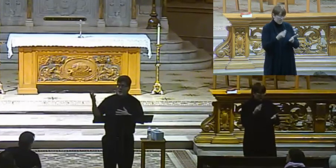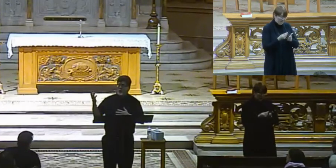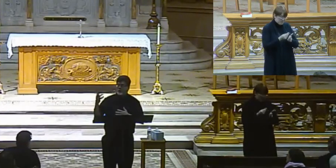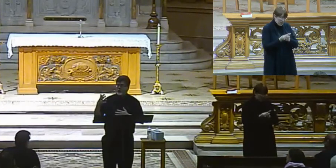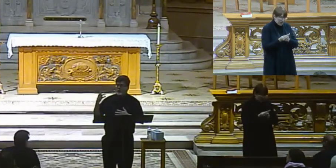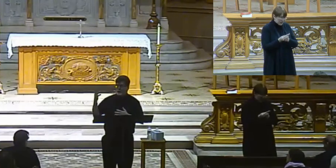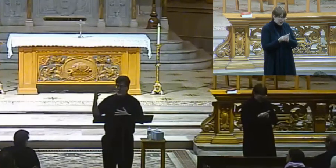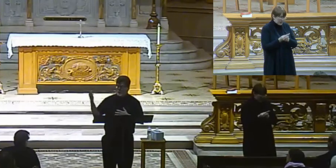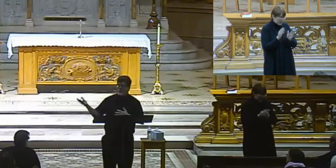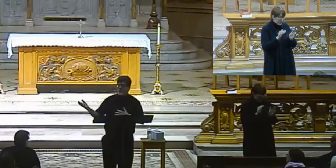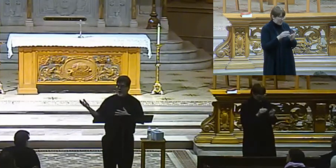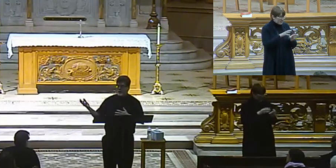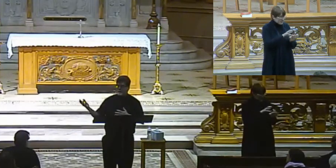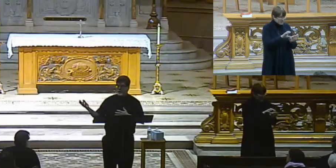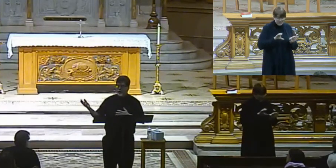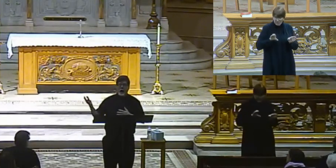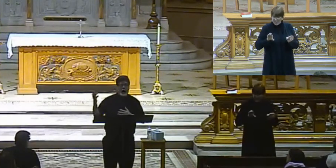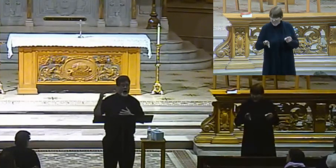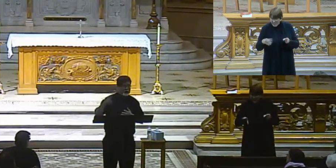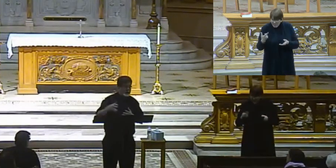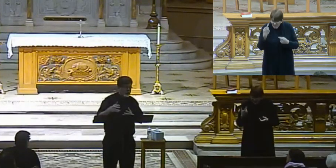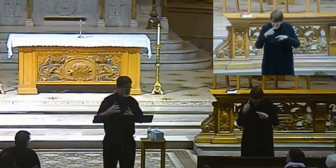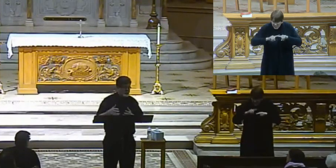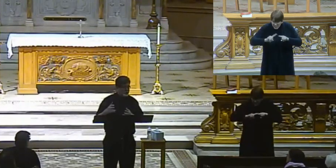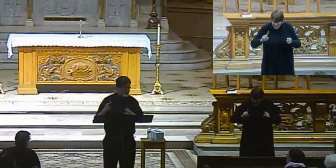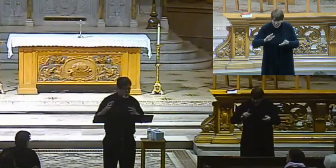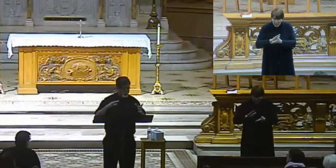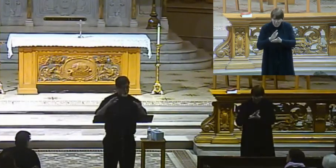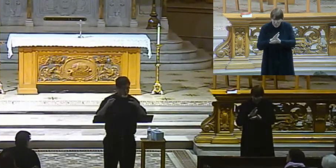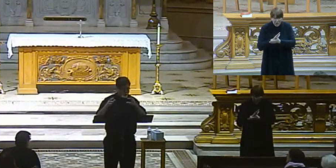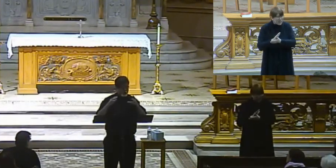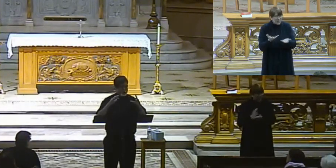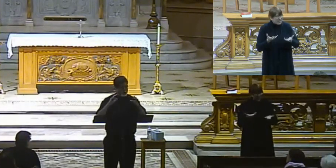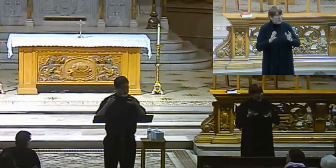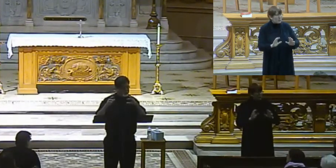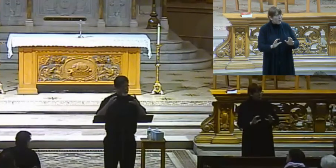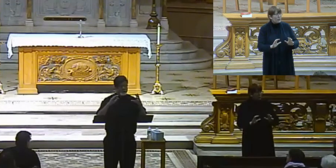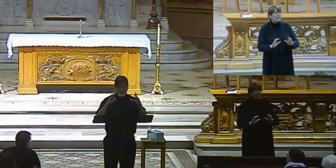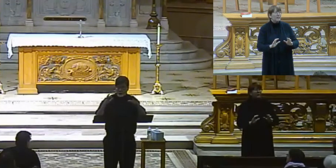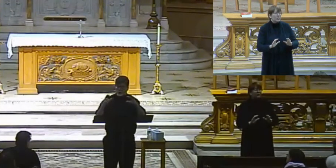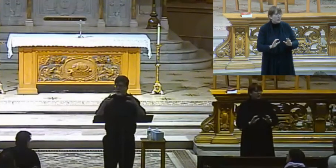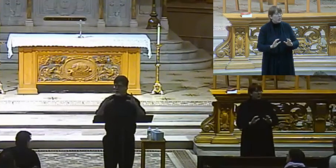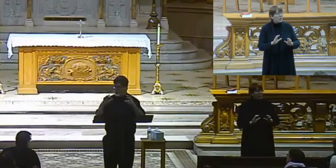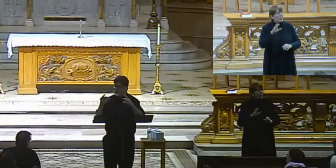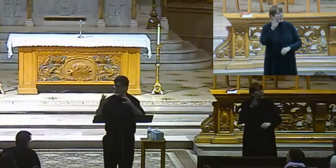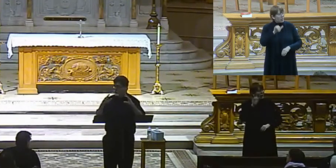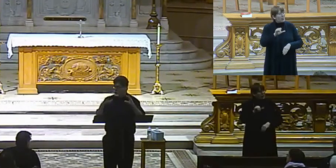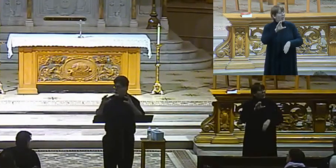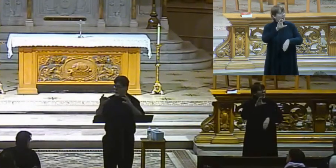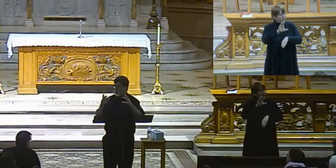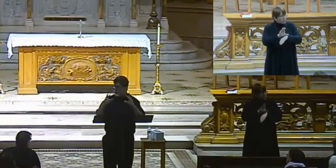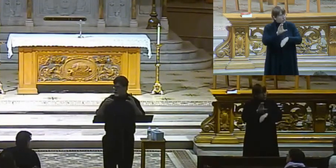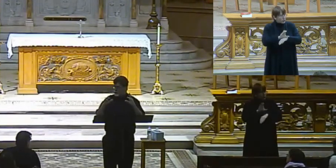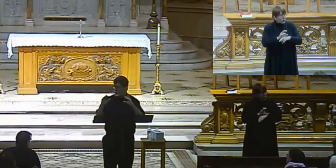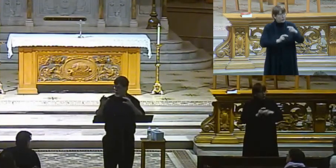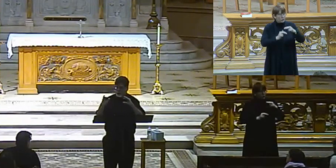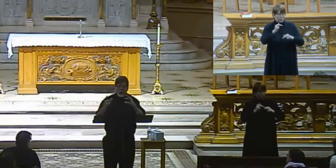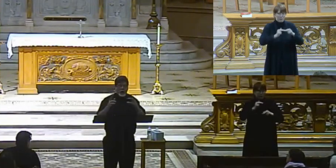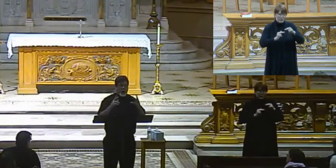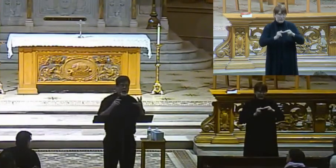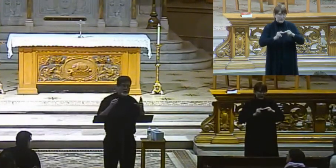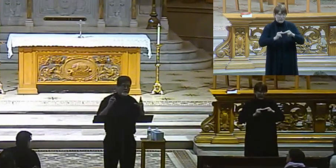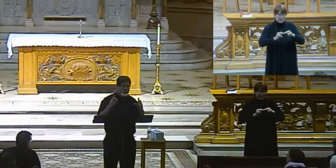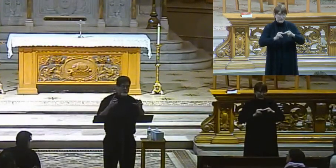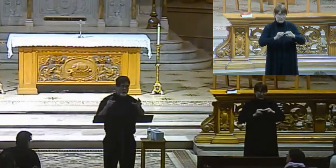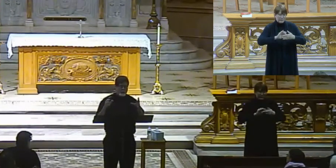money that was going into other programs into the school. So, it caused disunity within the parish, all right?